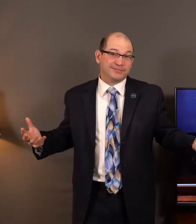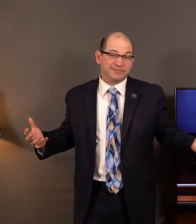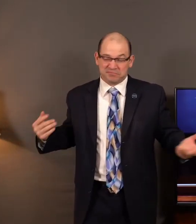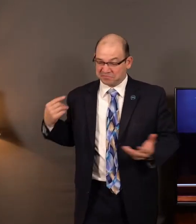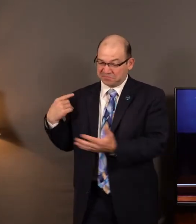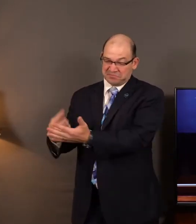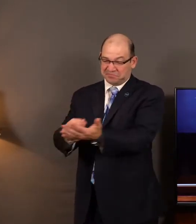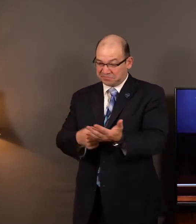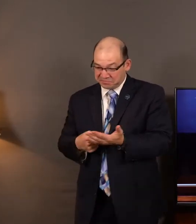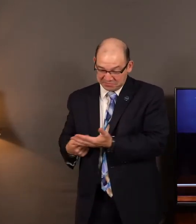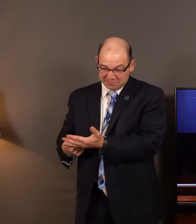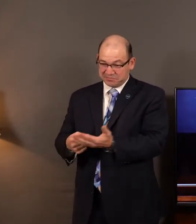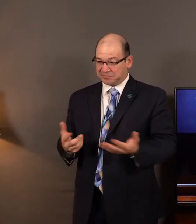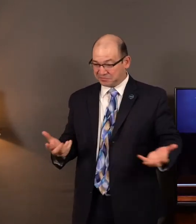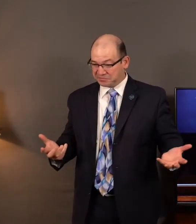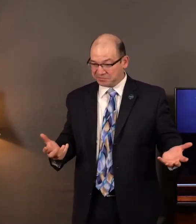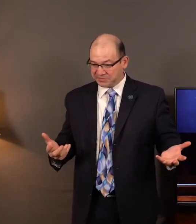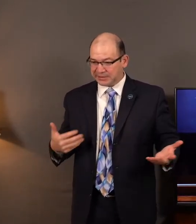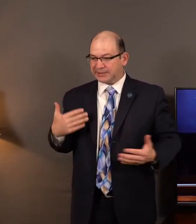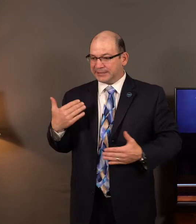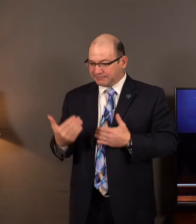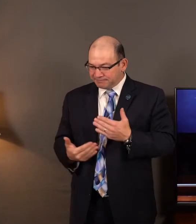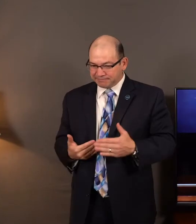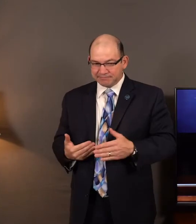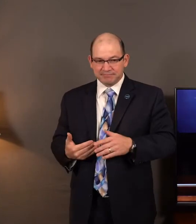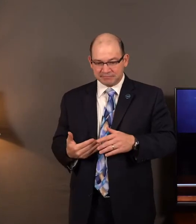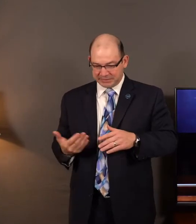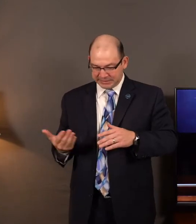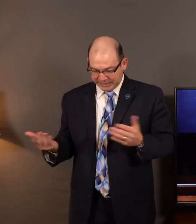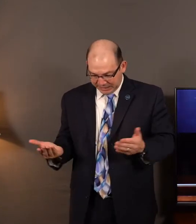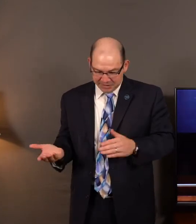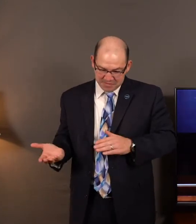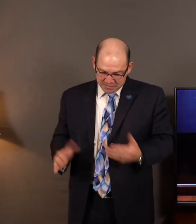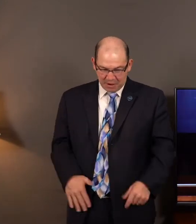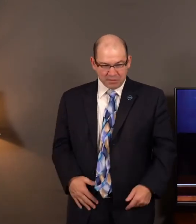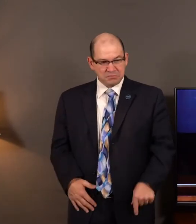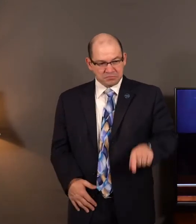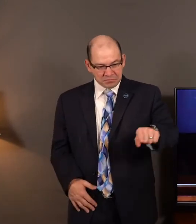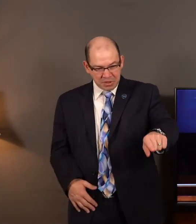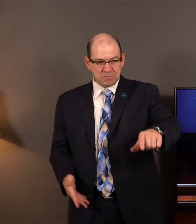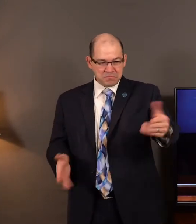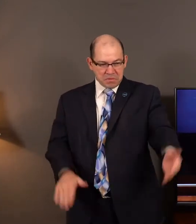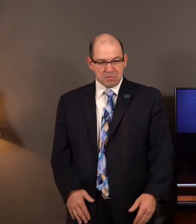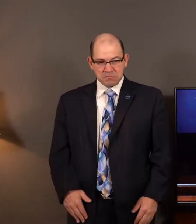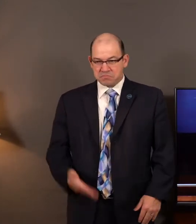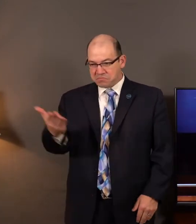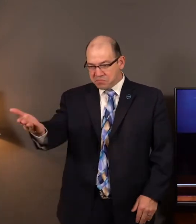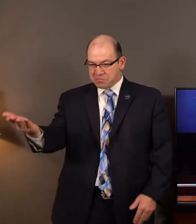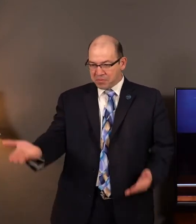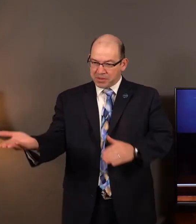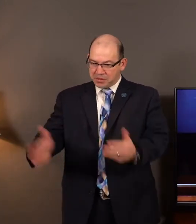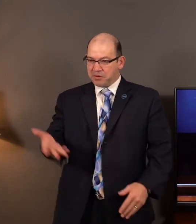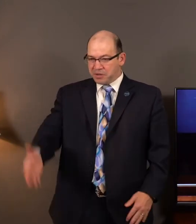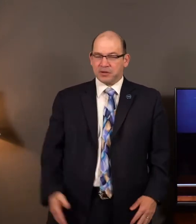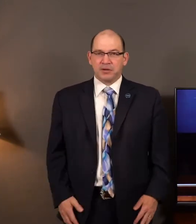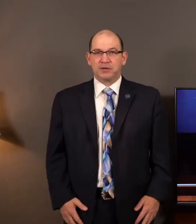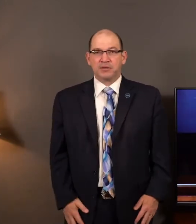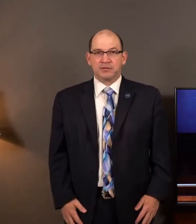we read their process of can we go here or go there or whatever. Because it demonstrates to us a spirit and an attitude of